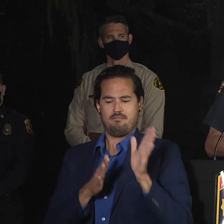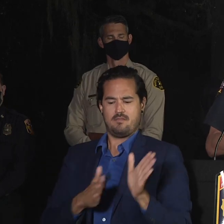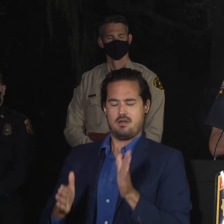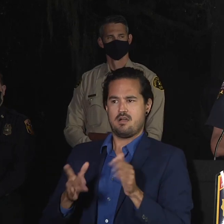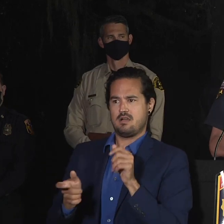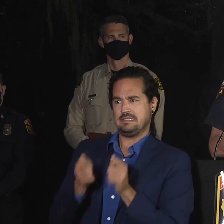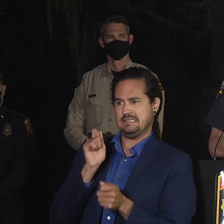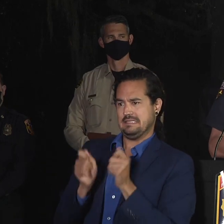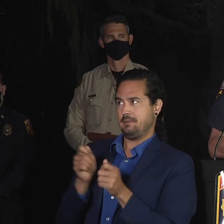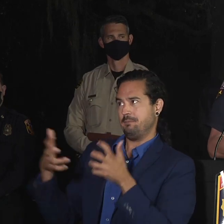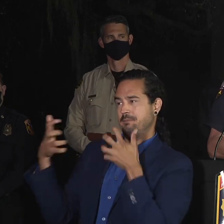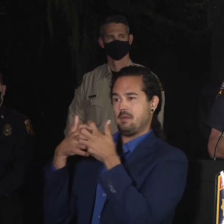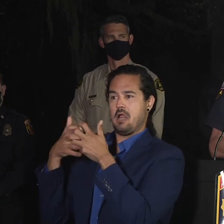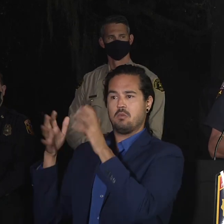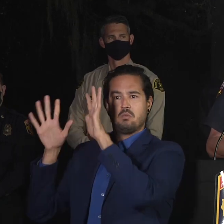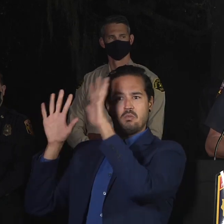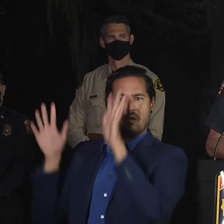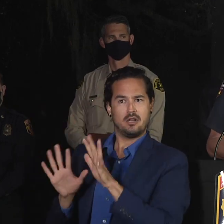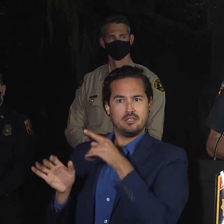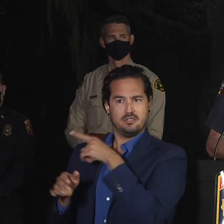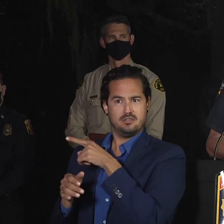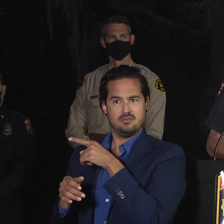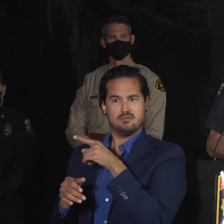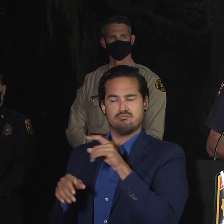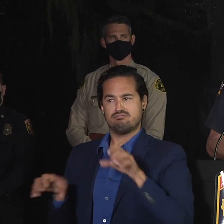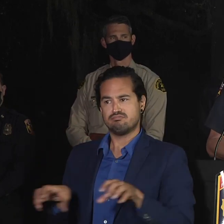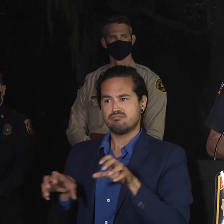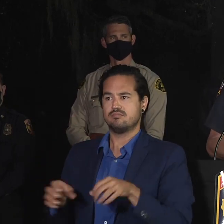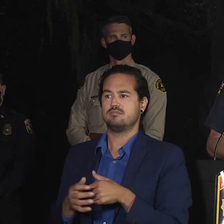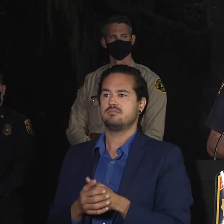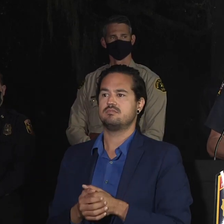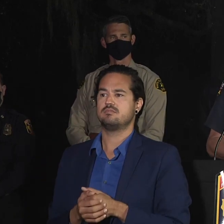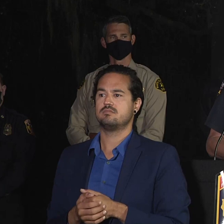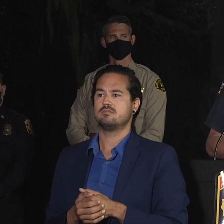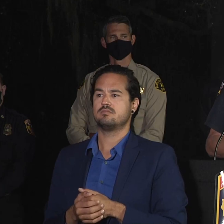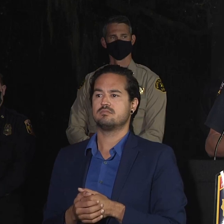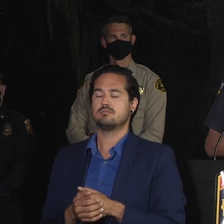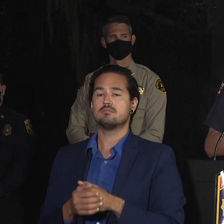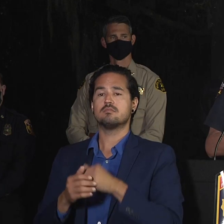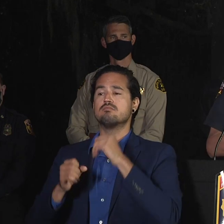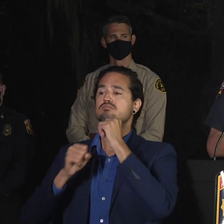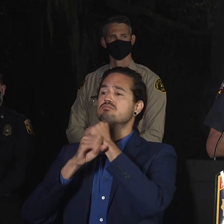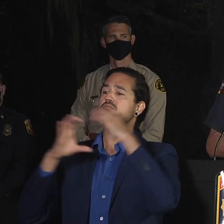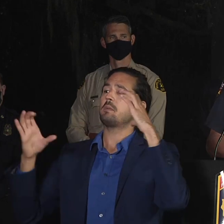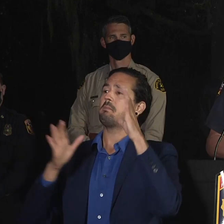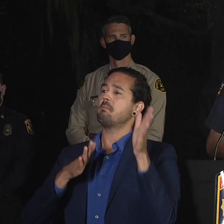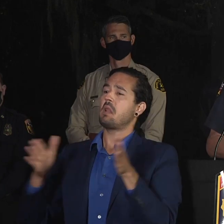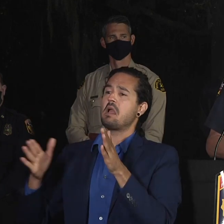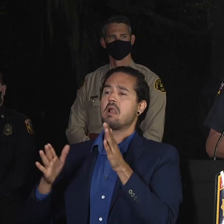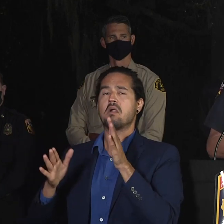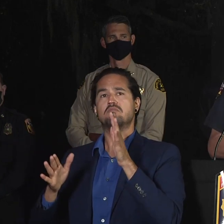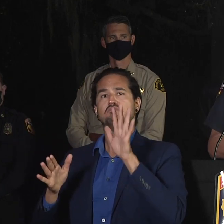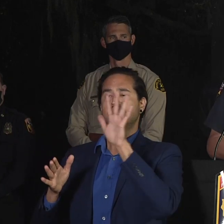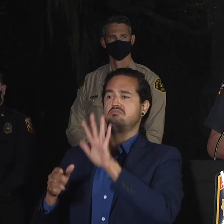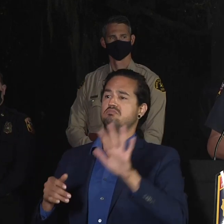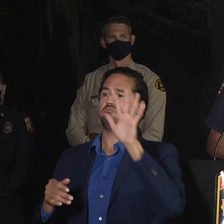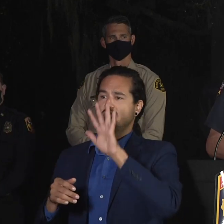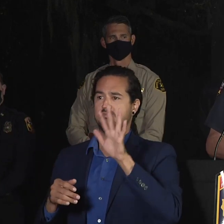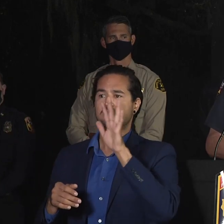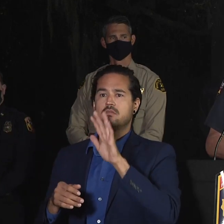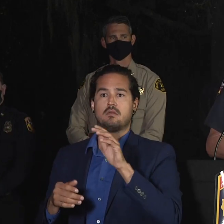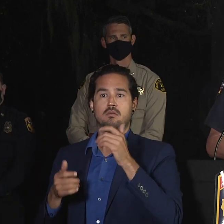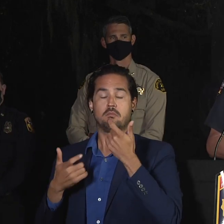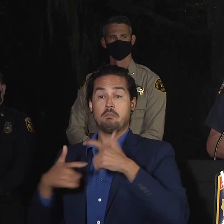for our overall plan, it's not going to change anything dramatically. We are taking that into account. We're addressing